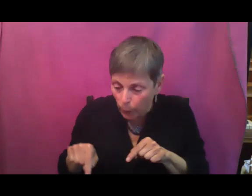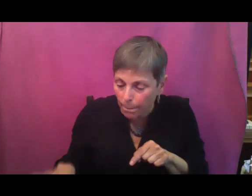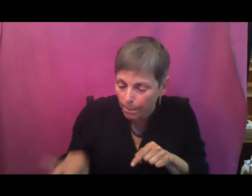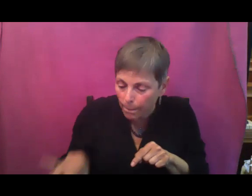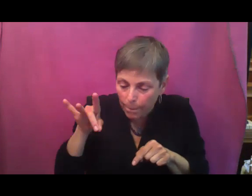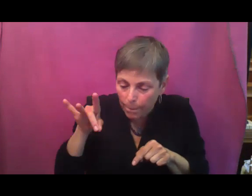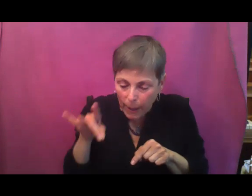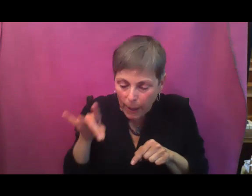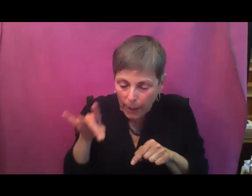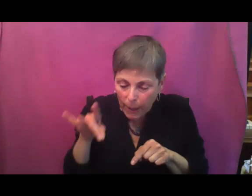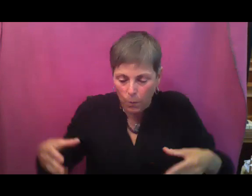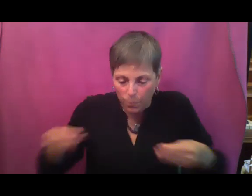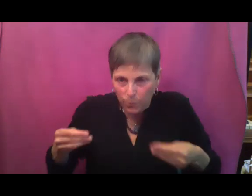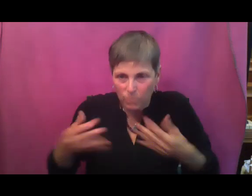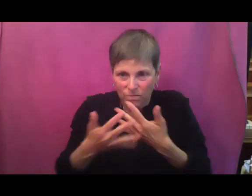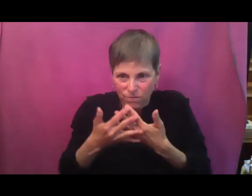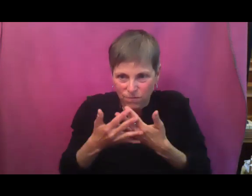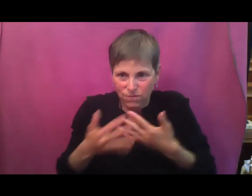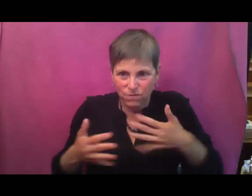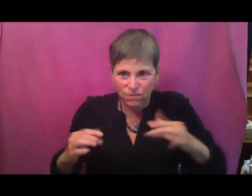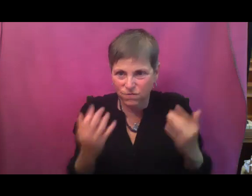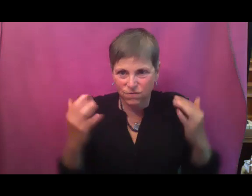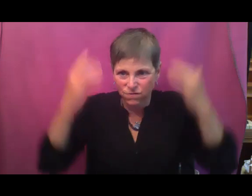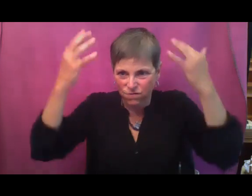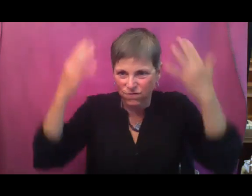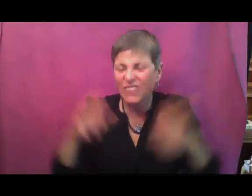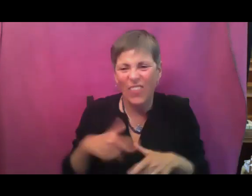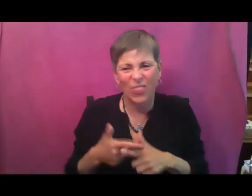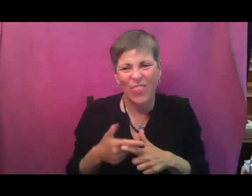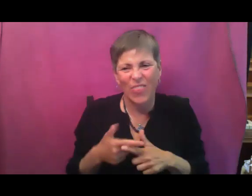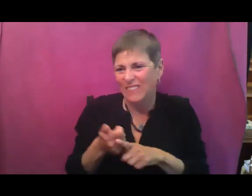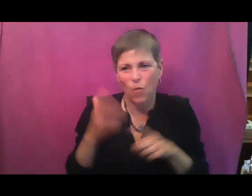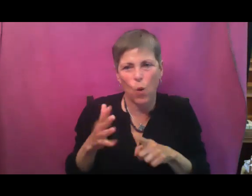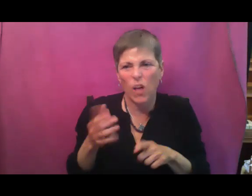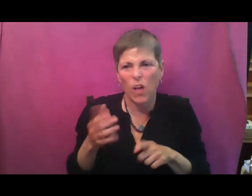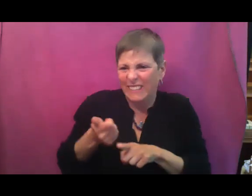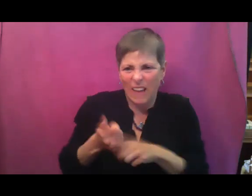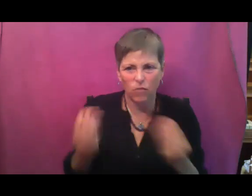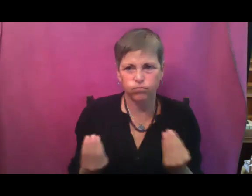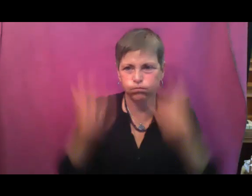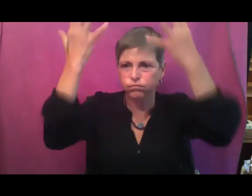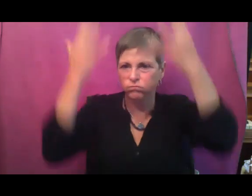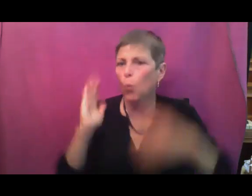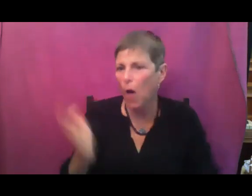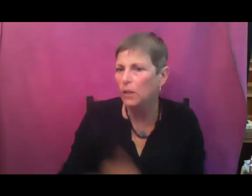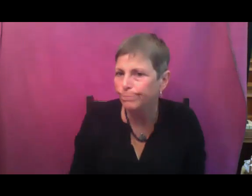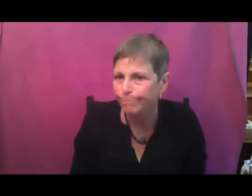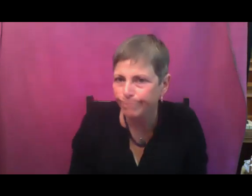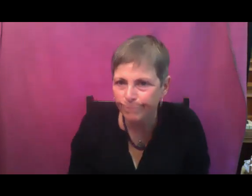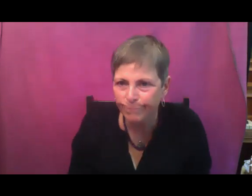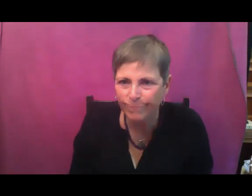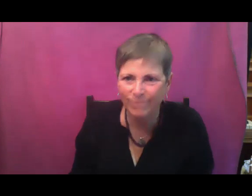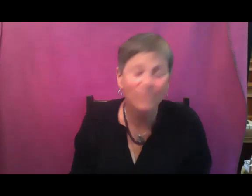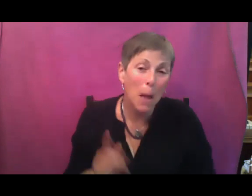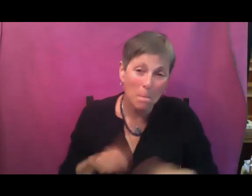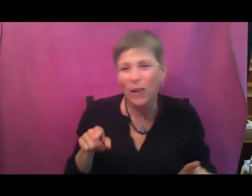they don't need to be, they don't need us to be told twice. They will do just what you hope them to do. But likely you will need to